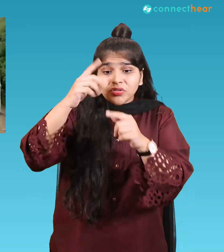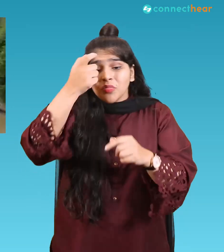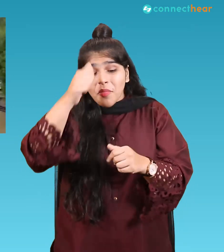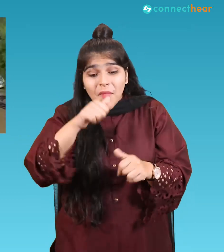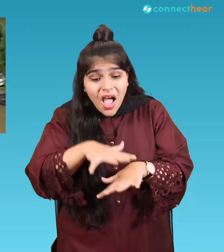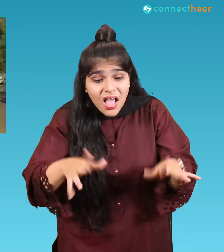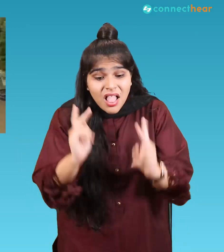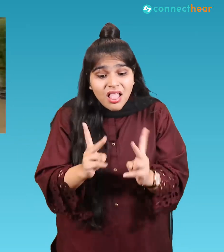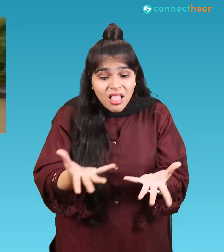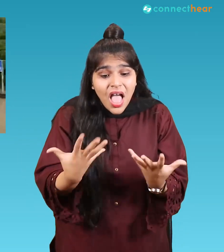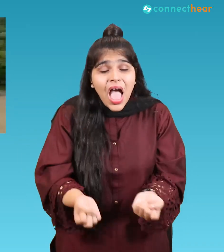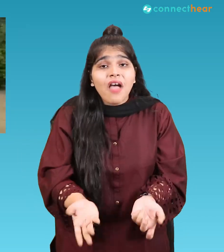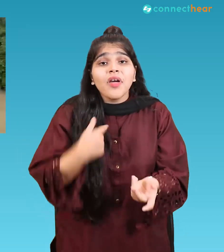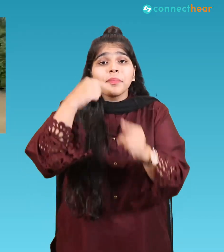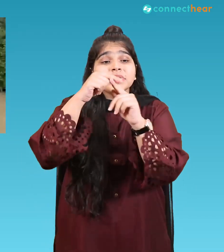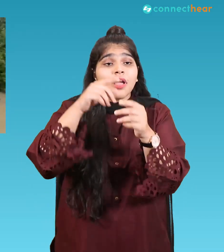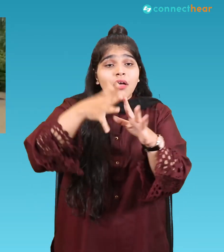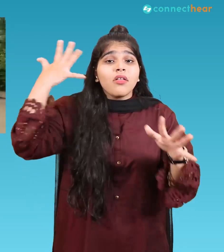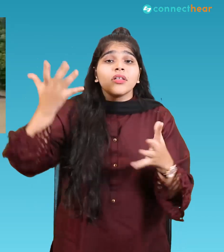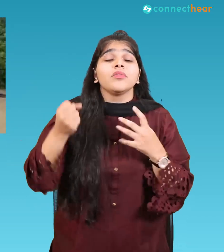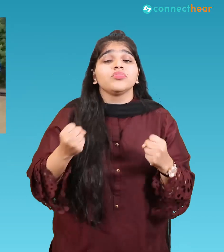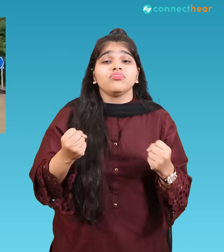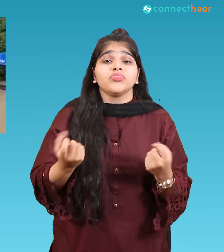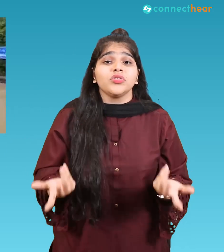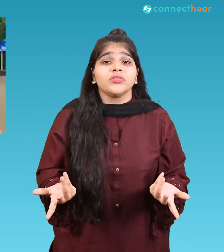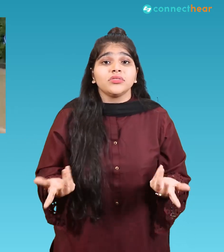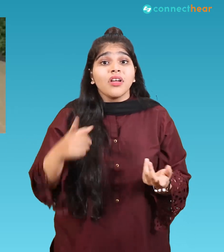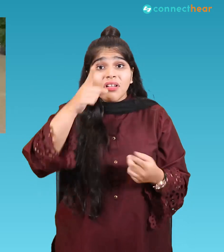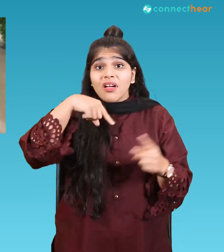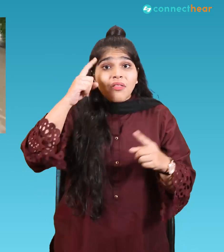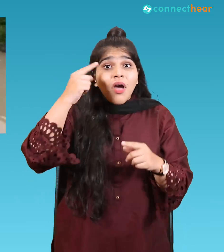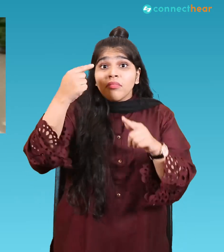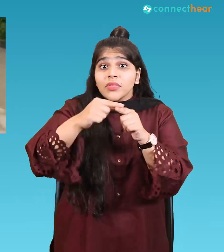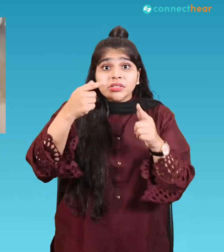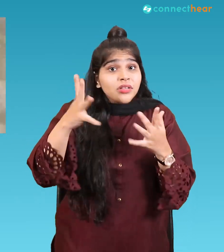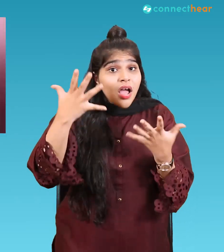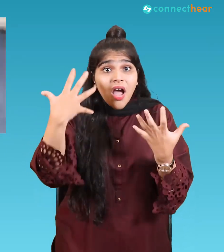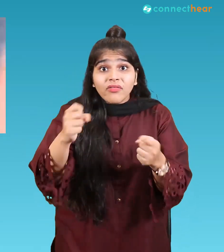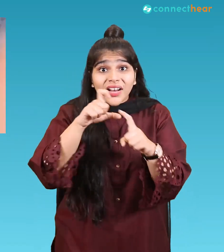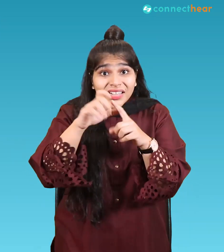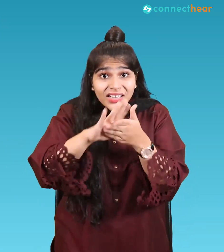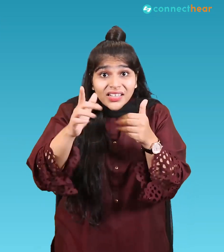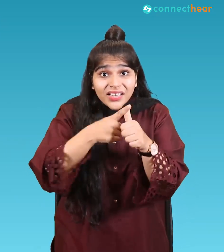issues if you don't know there is no electricity in DHA and Clifton for almost five days now